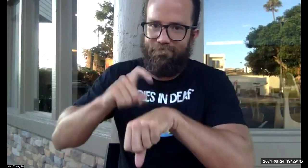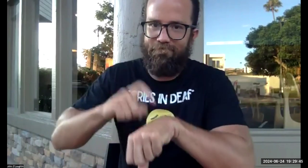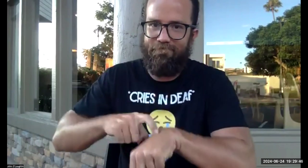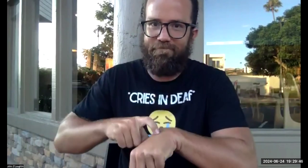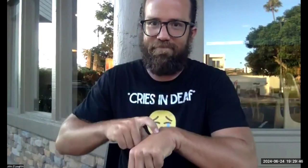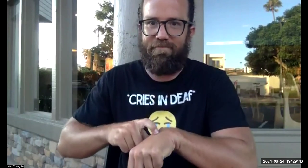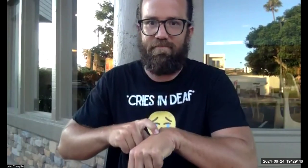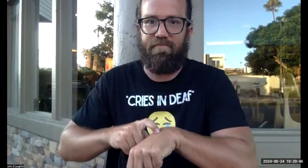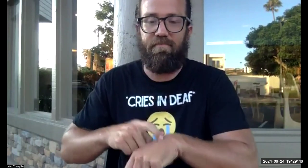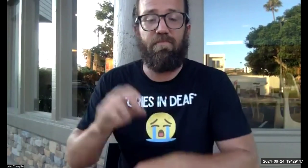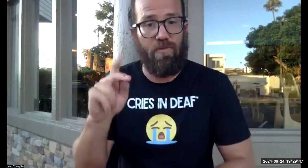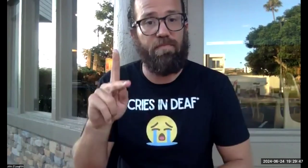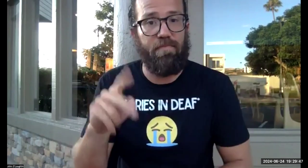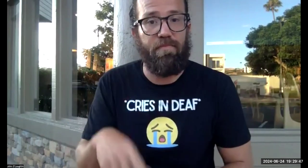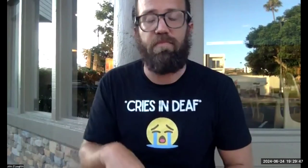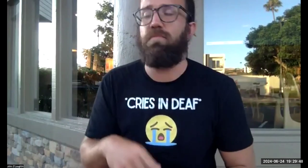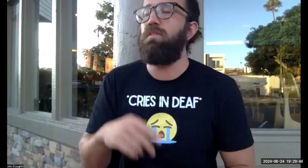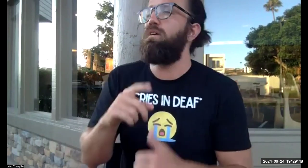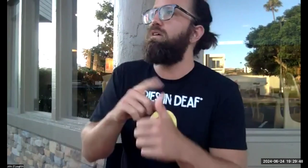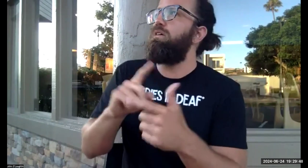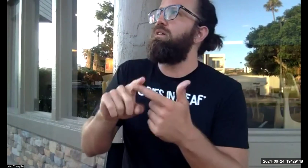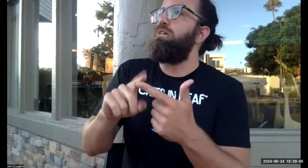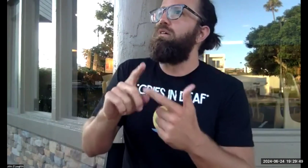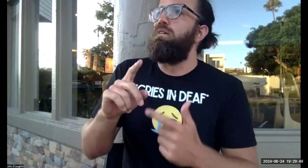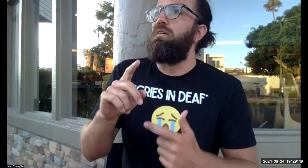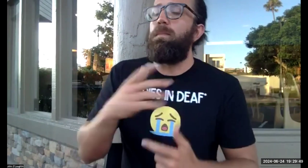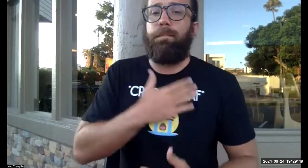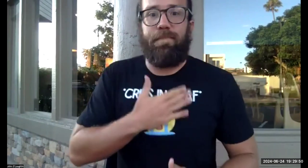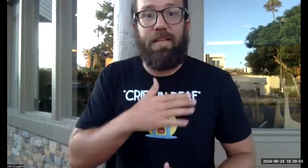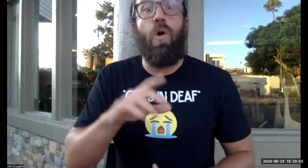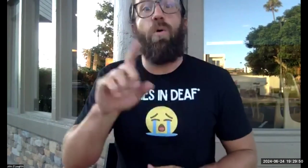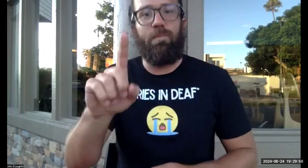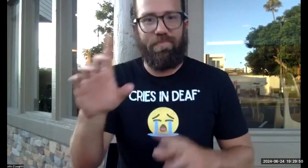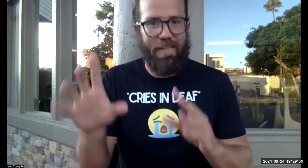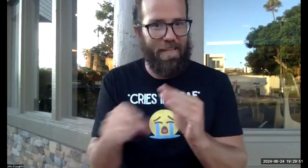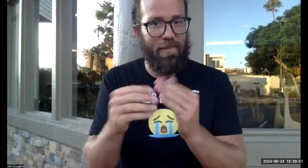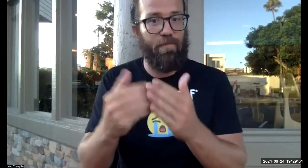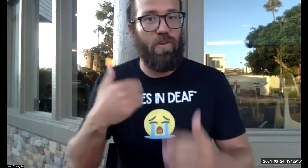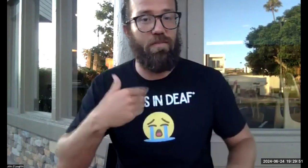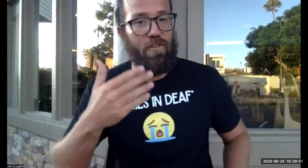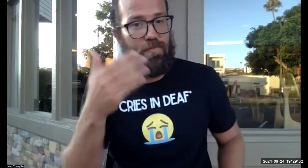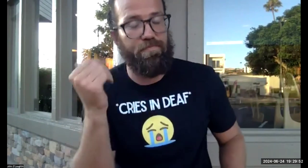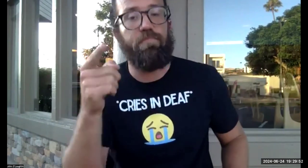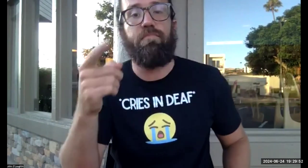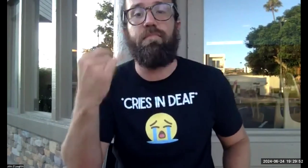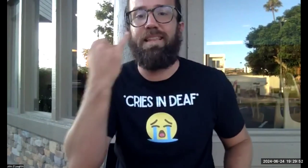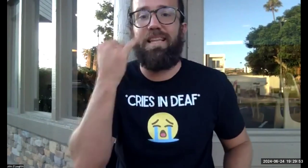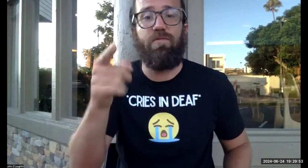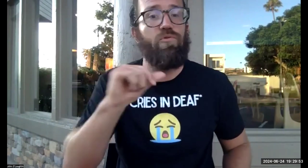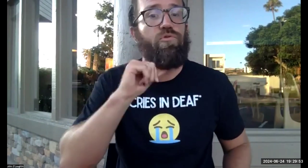I will be nice, but then after that I'm expecting everything to be submitted on time. Also, I wanted to add, before I